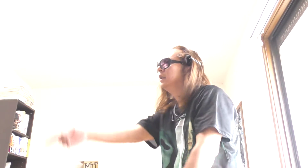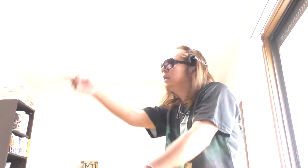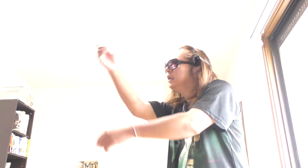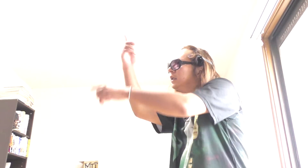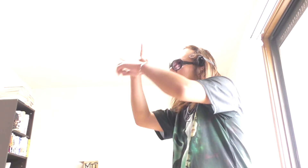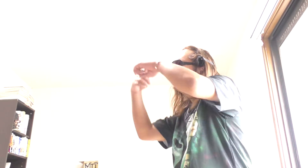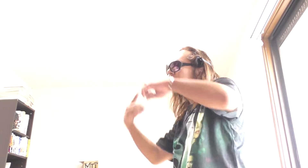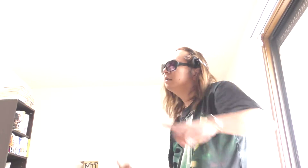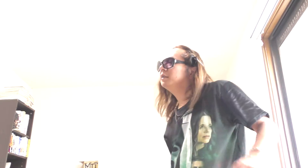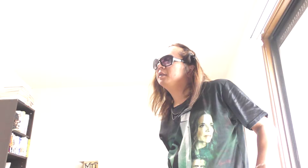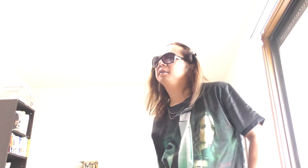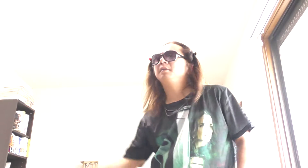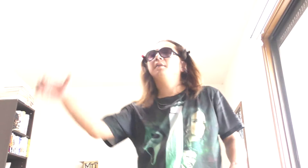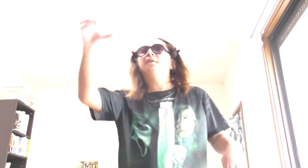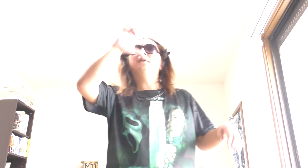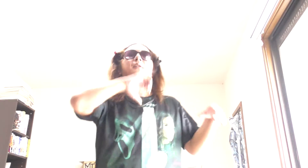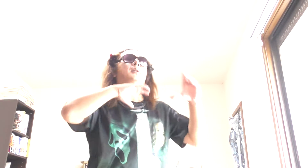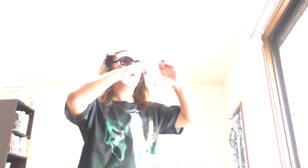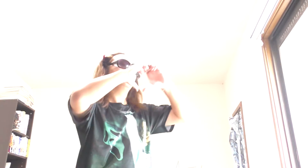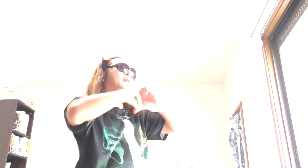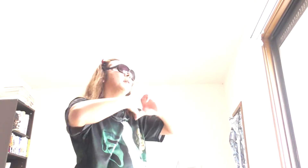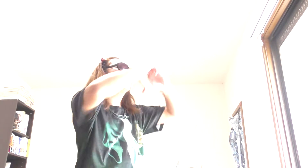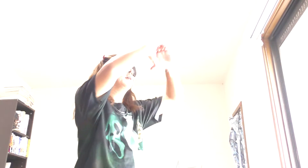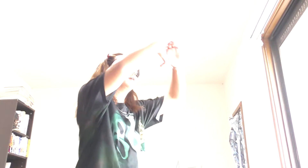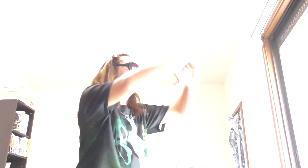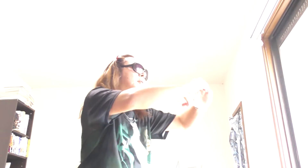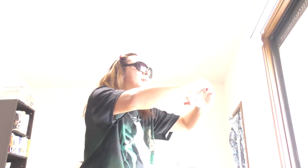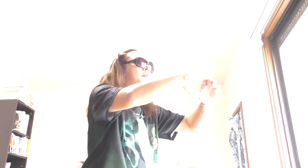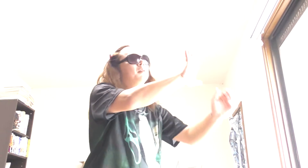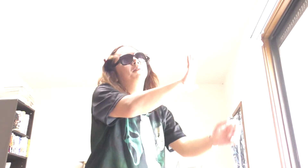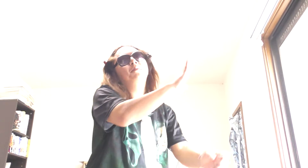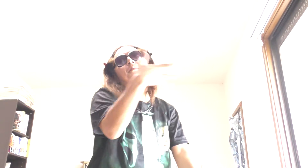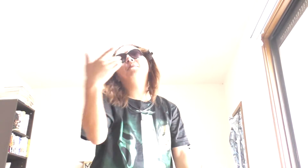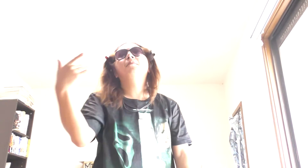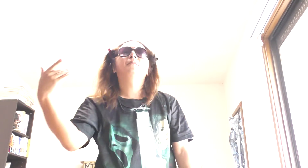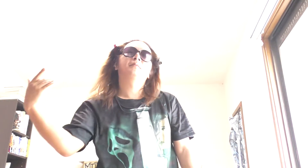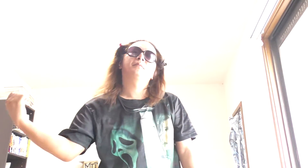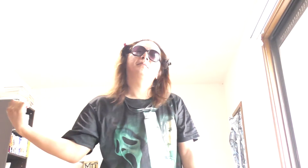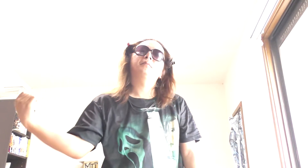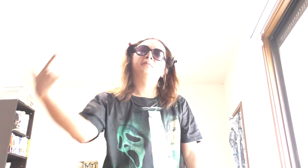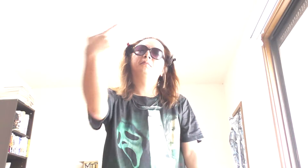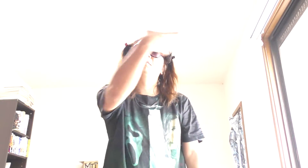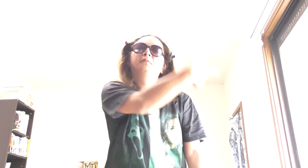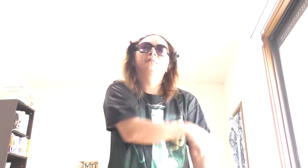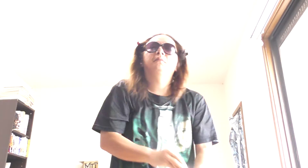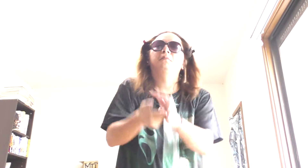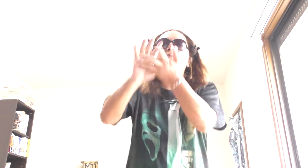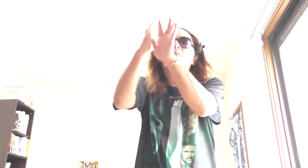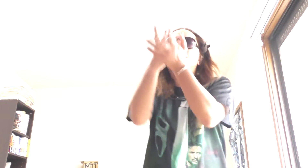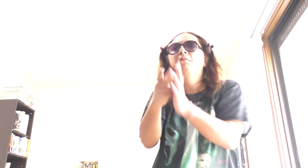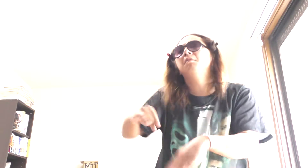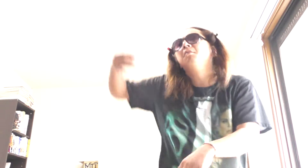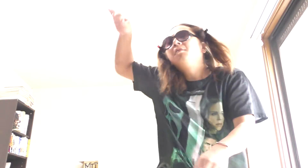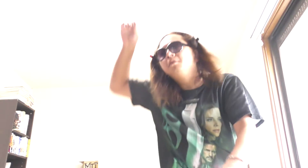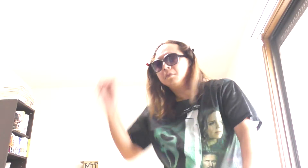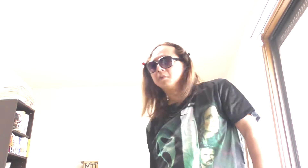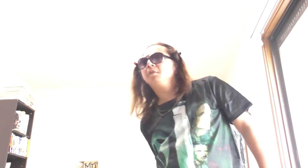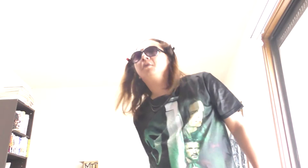Last Christmas, I gave you my heart, but the very next day, you got us away.